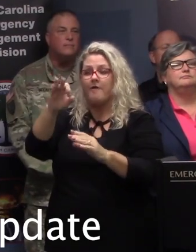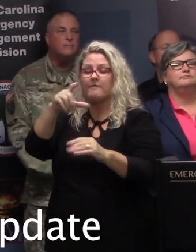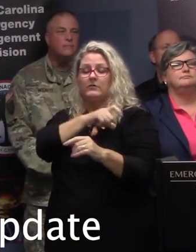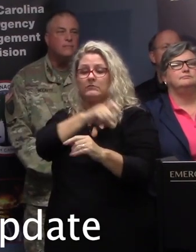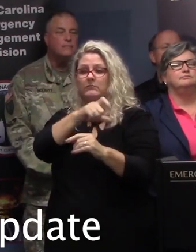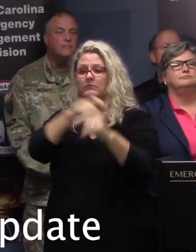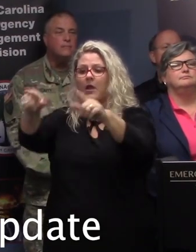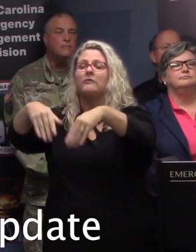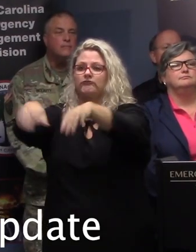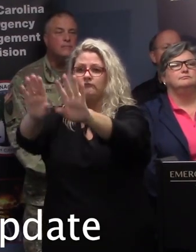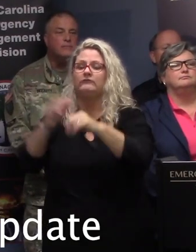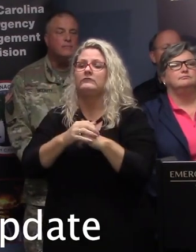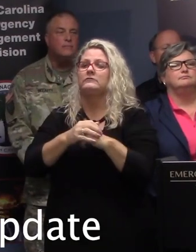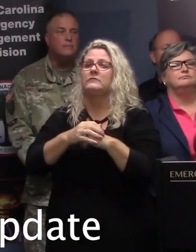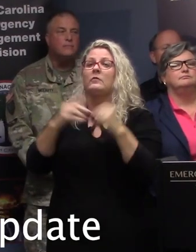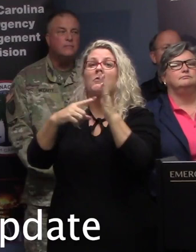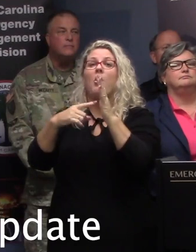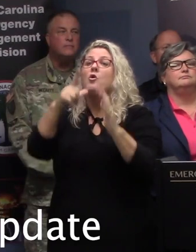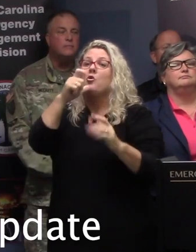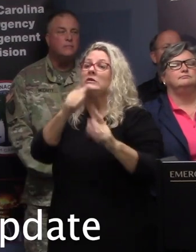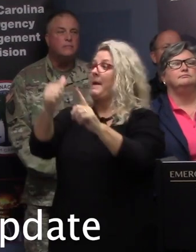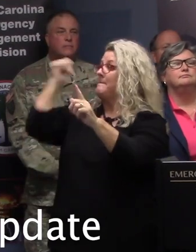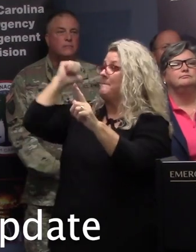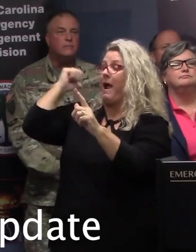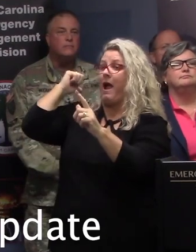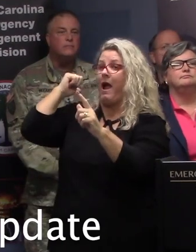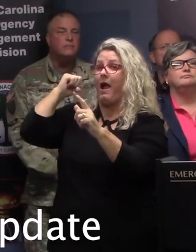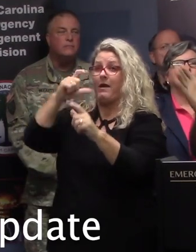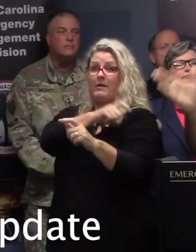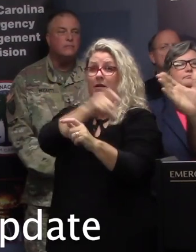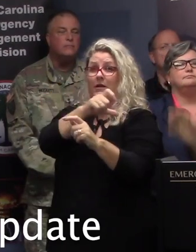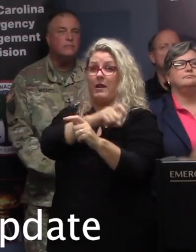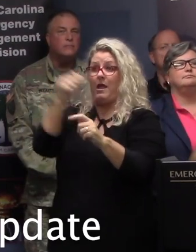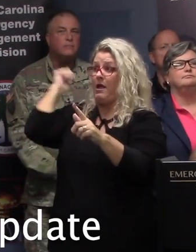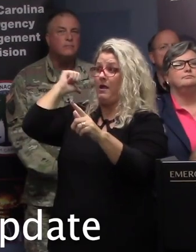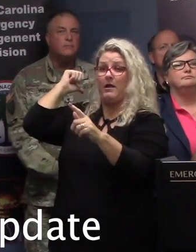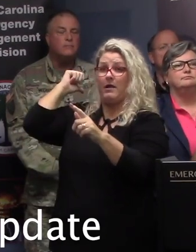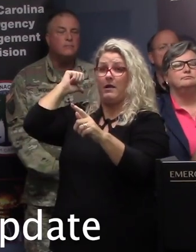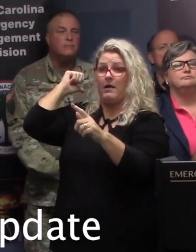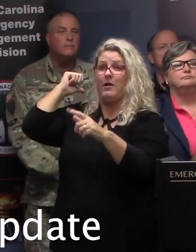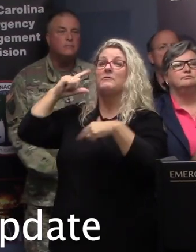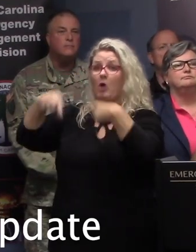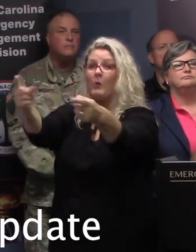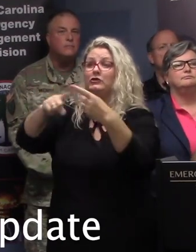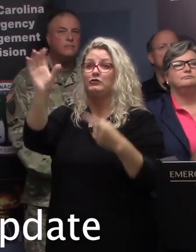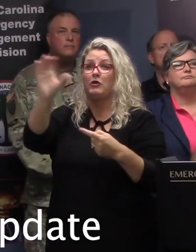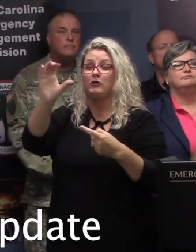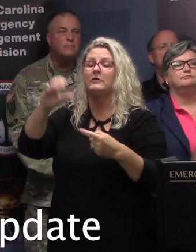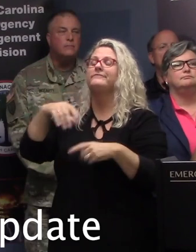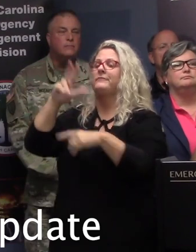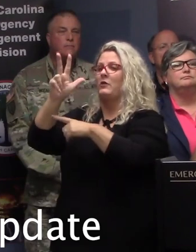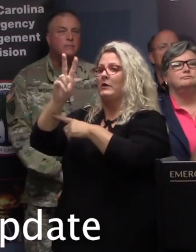vehicles, once we start the flushing phase, those vehicles would be detoured off at either U.S. 321 or